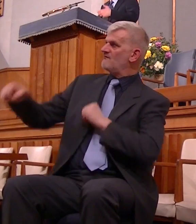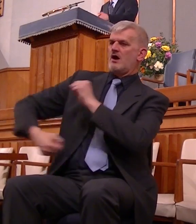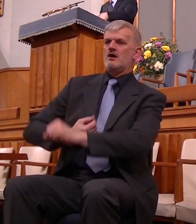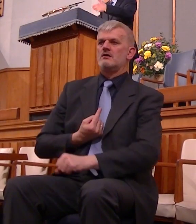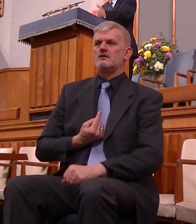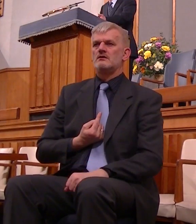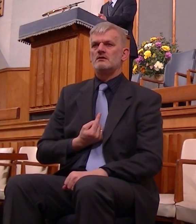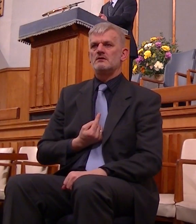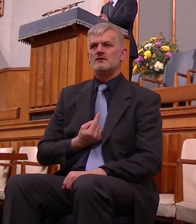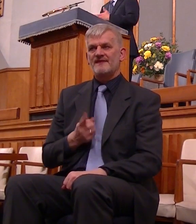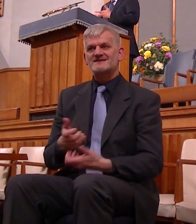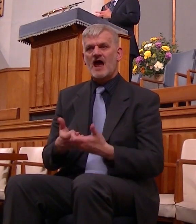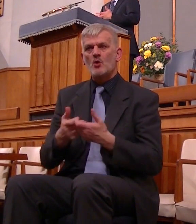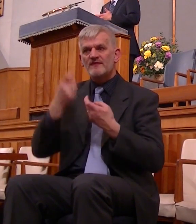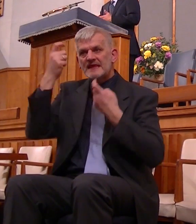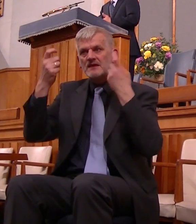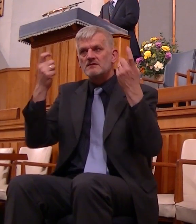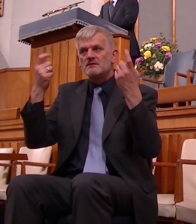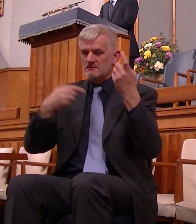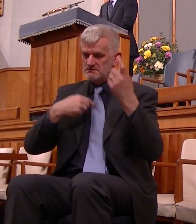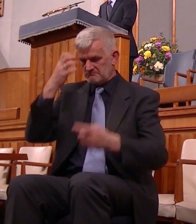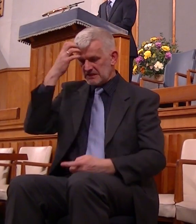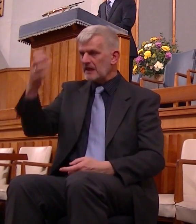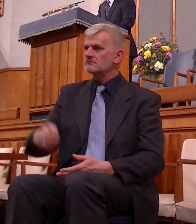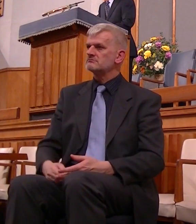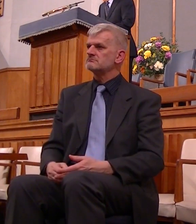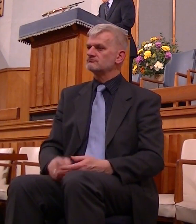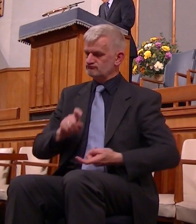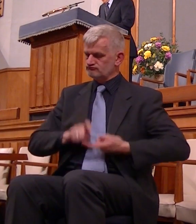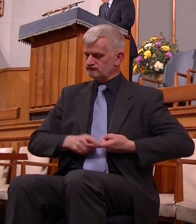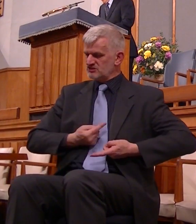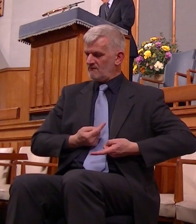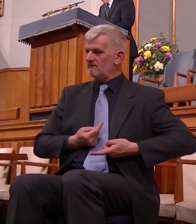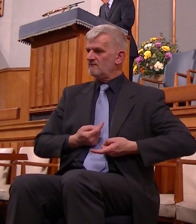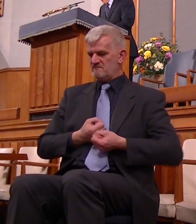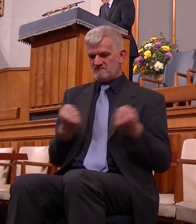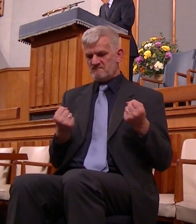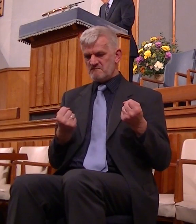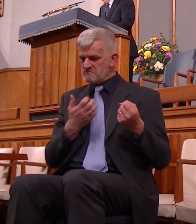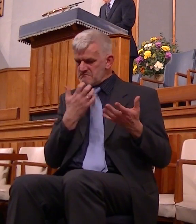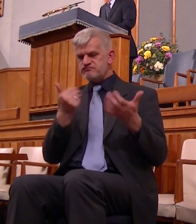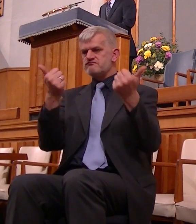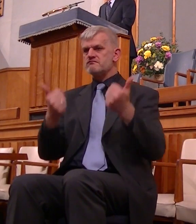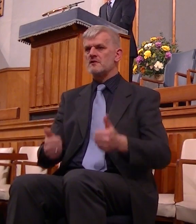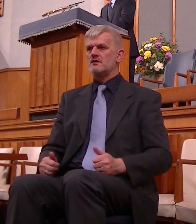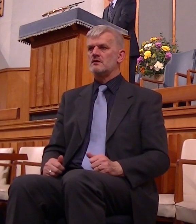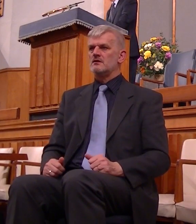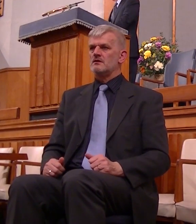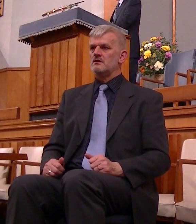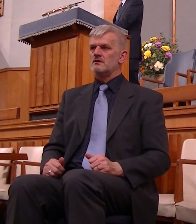for him that's how we're thinking I am sovereign I'm self sufficient I am able and then